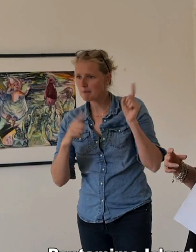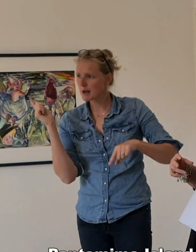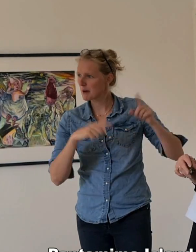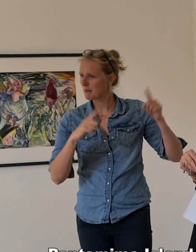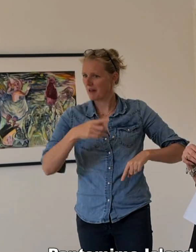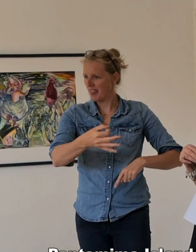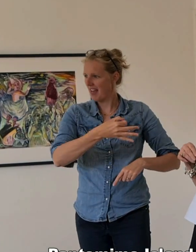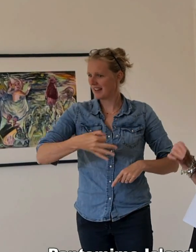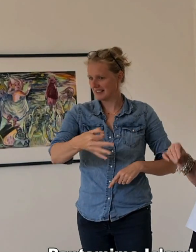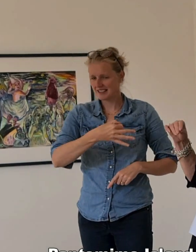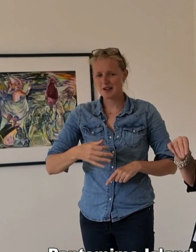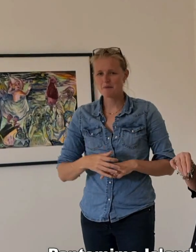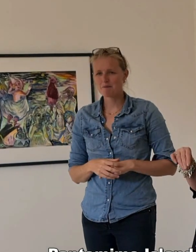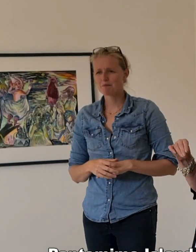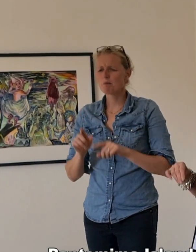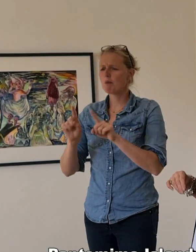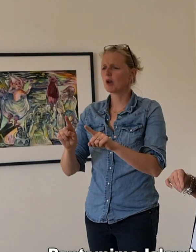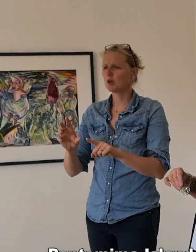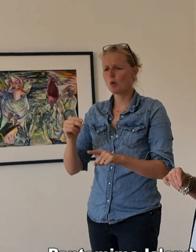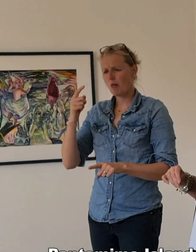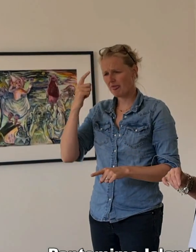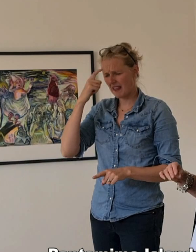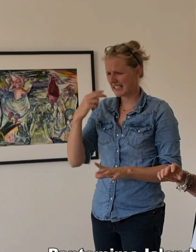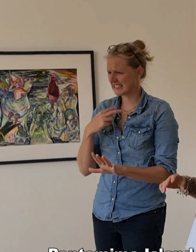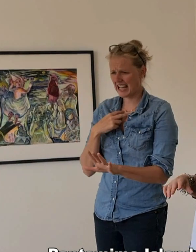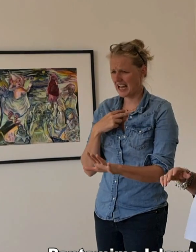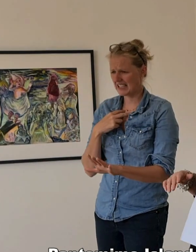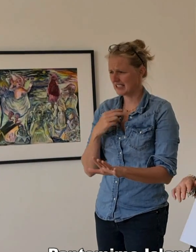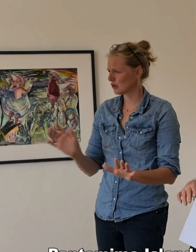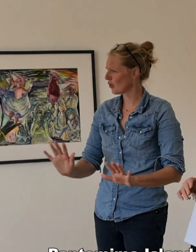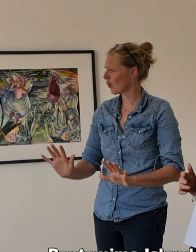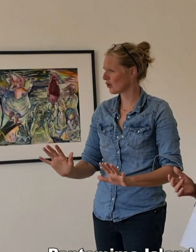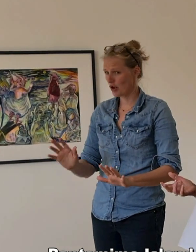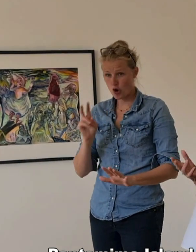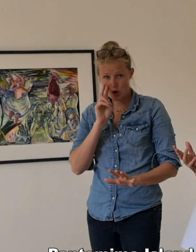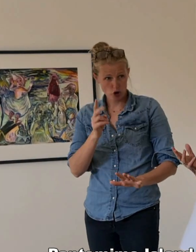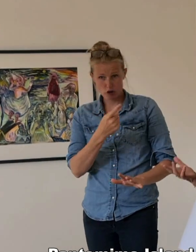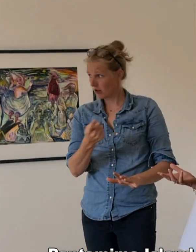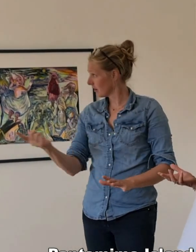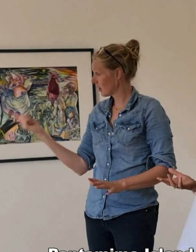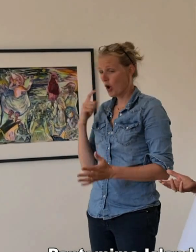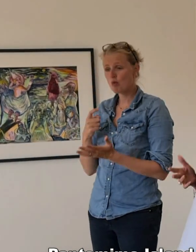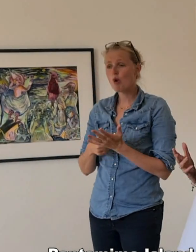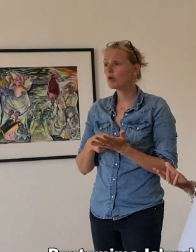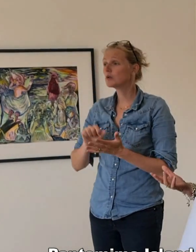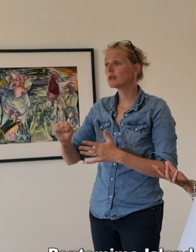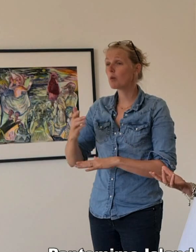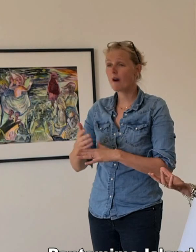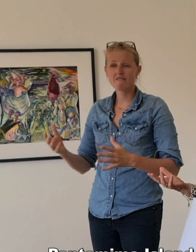But I don't want you to think this is a sad story. Because, as you can say, Rosie's work is full of symbolism.